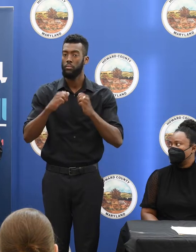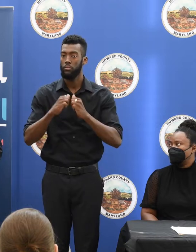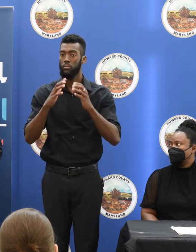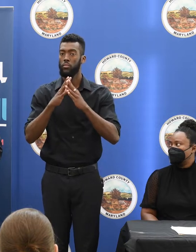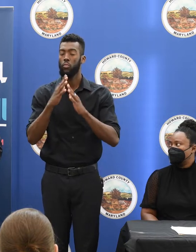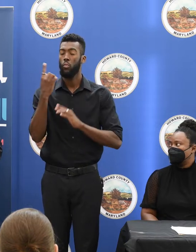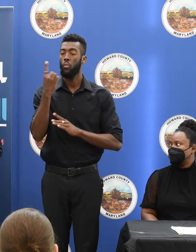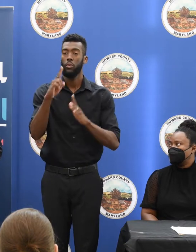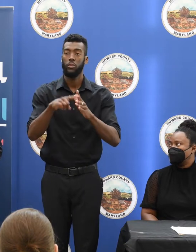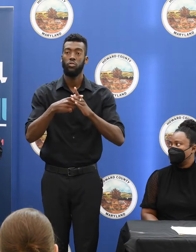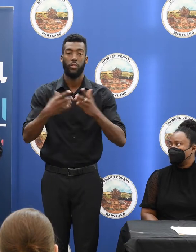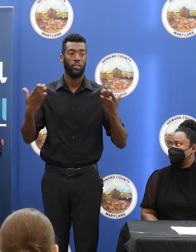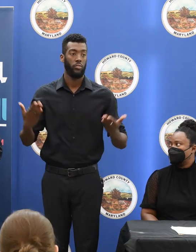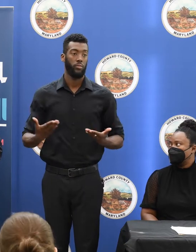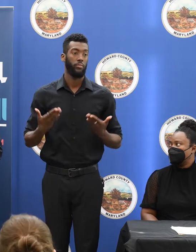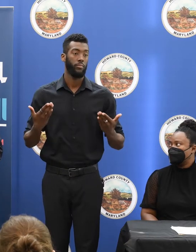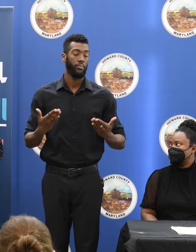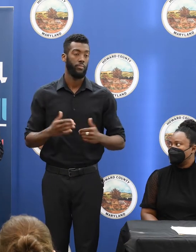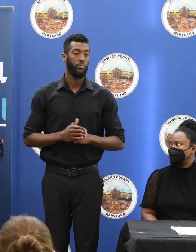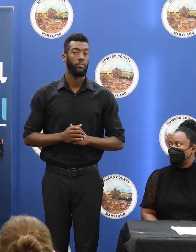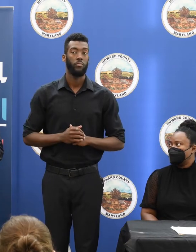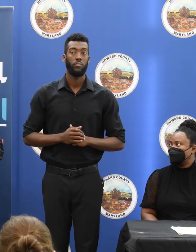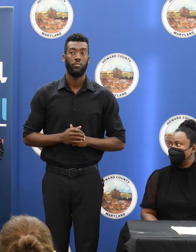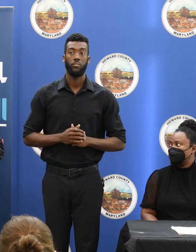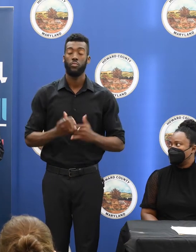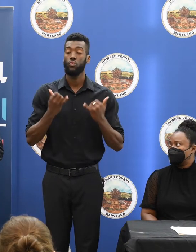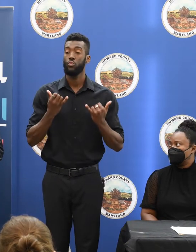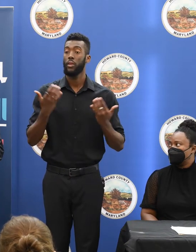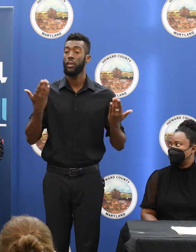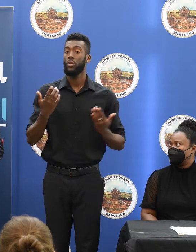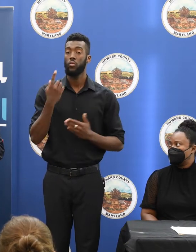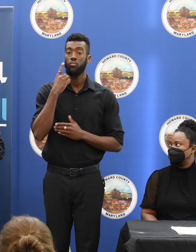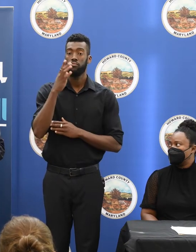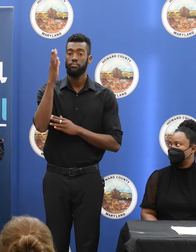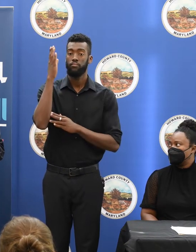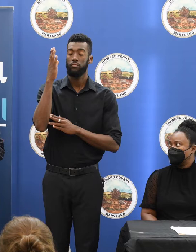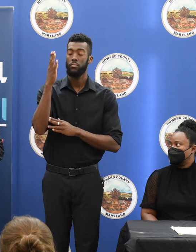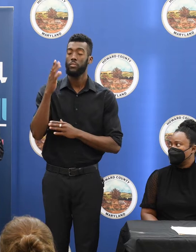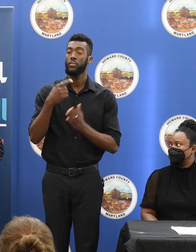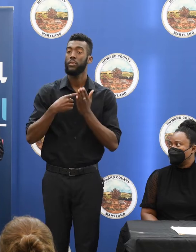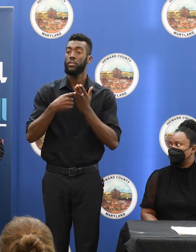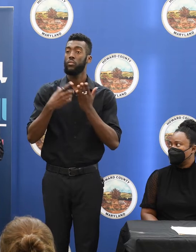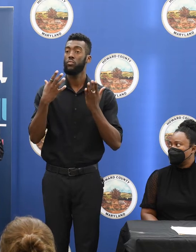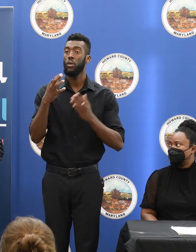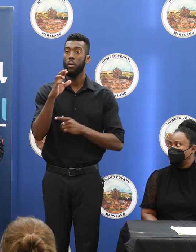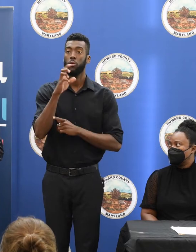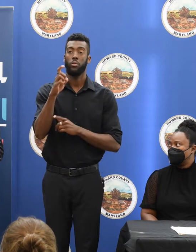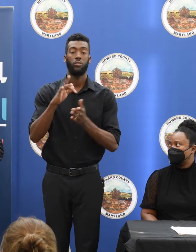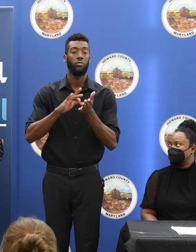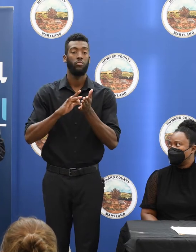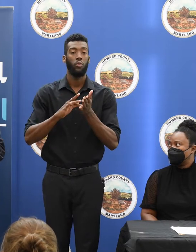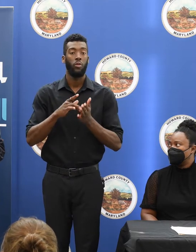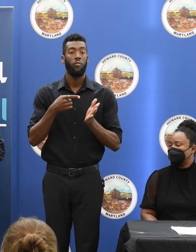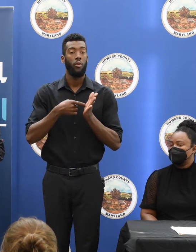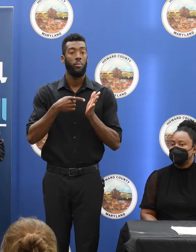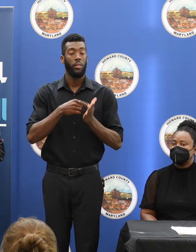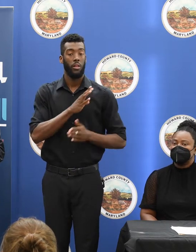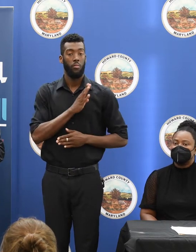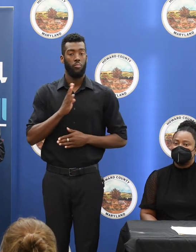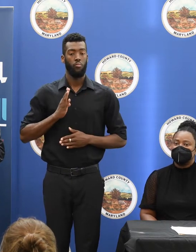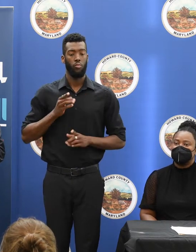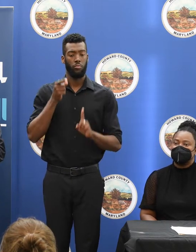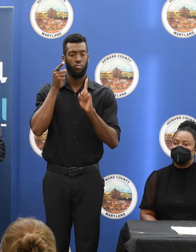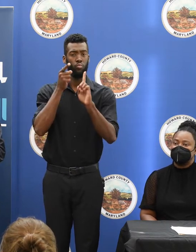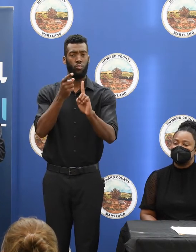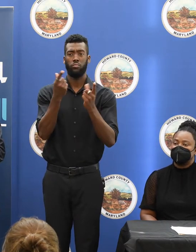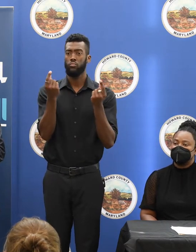here and we're here to talk with you about what the Prescription Drug Affordability Board is doing. You'll be hearing from one of